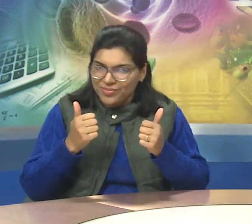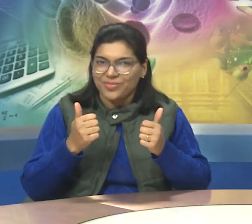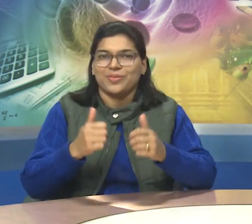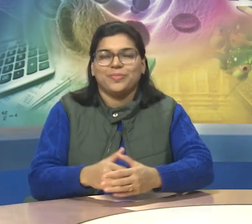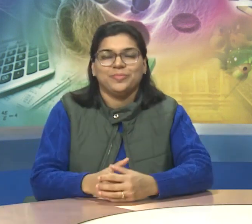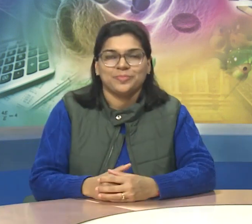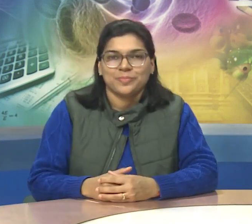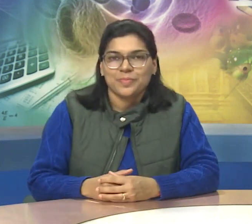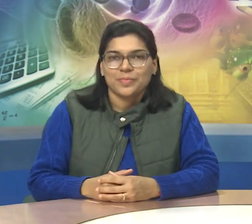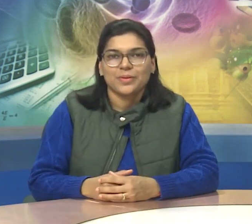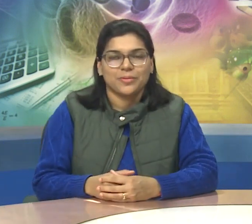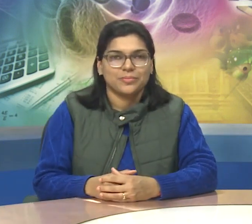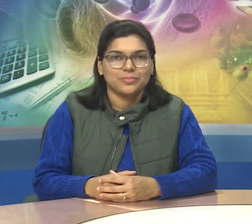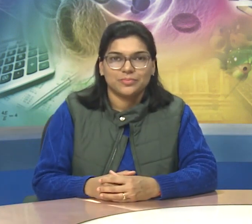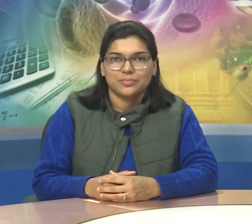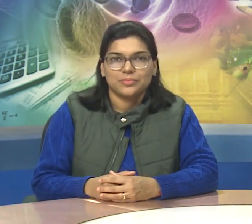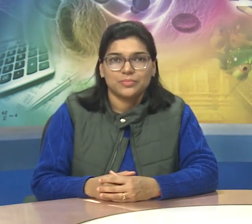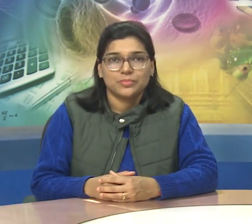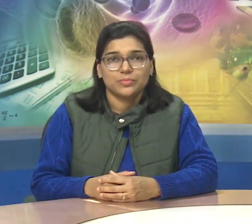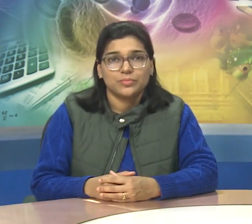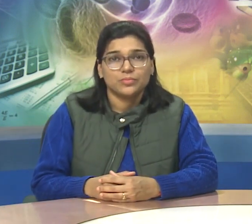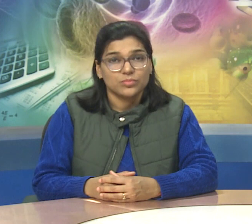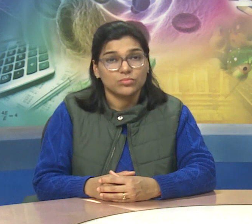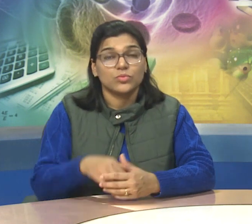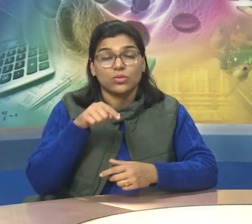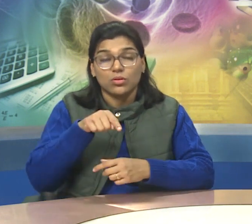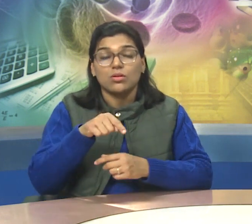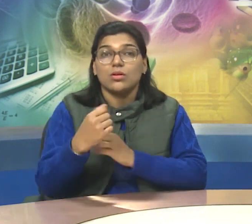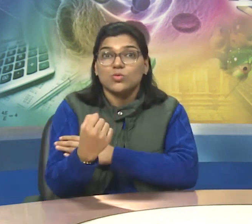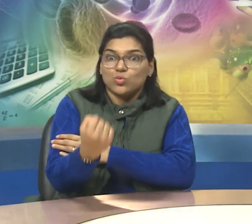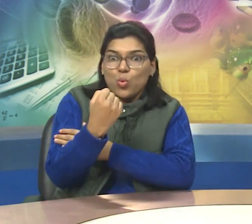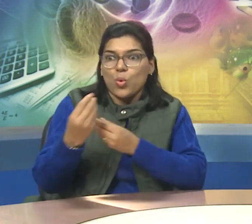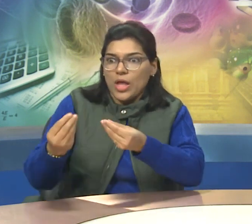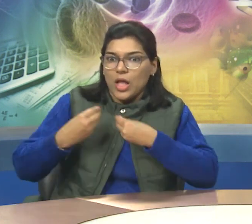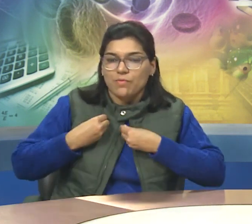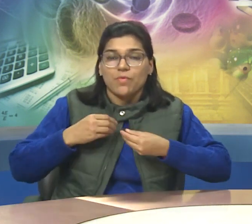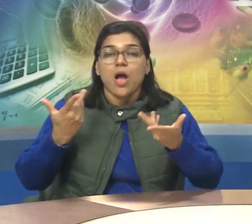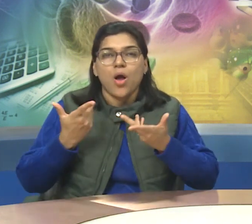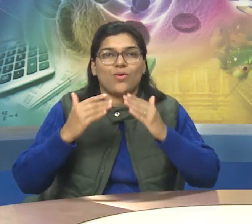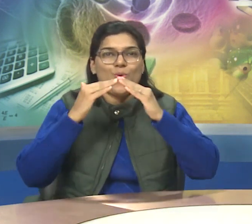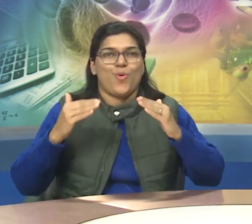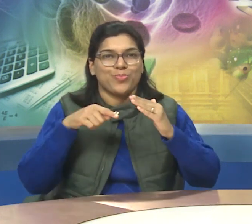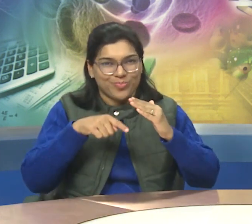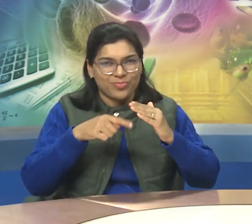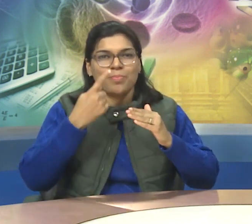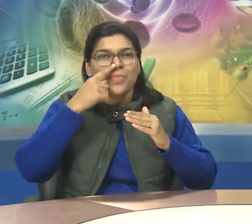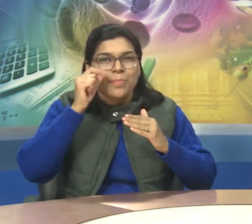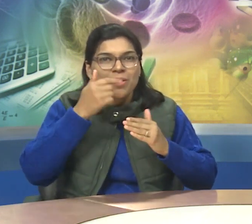Brotherhood and an attitude